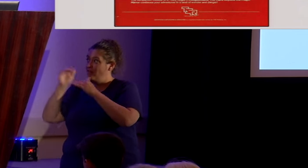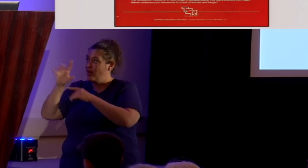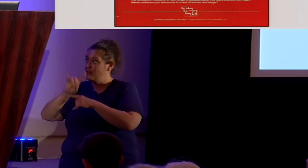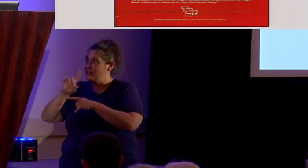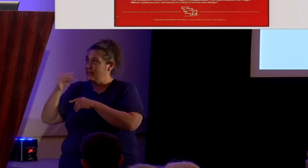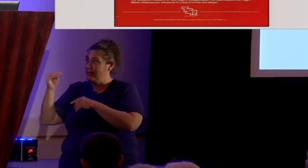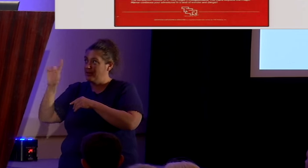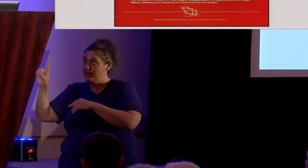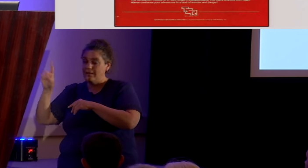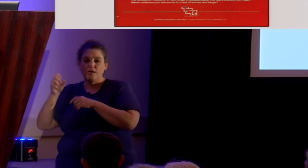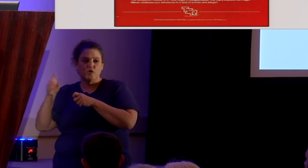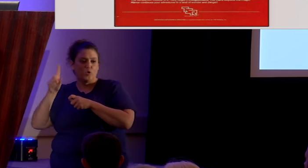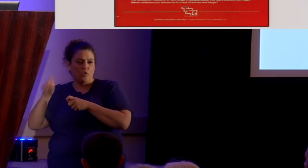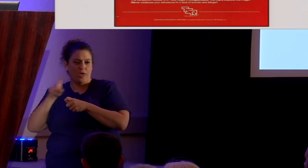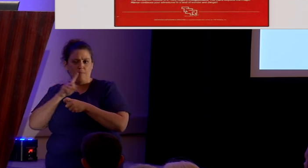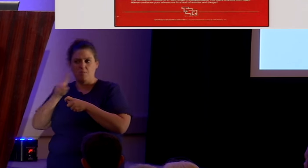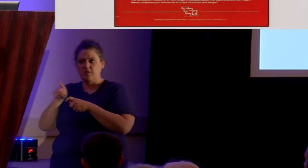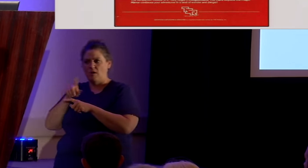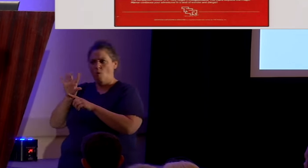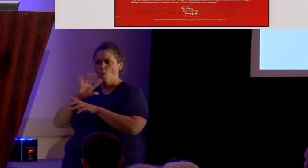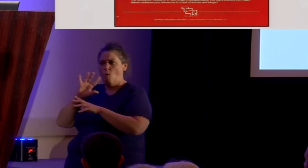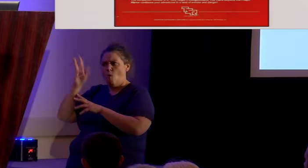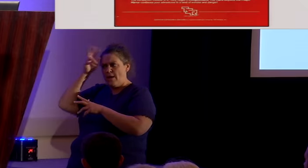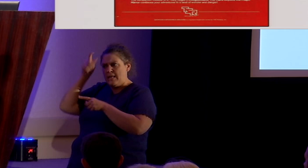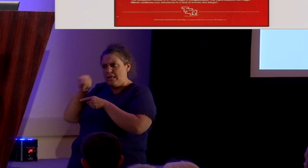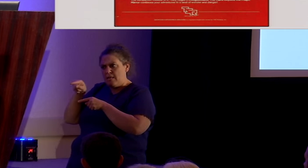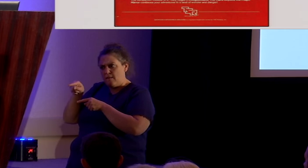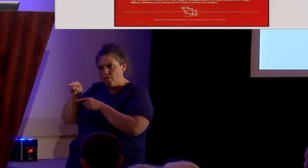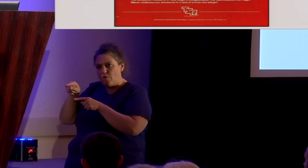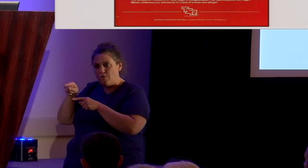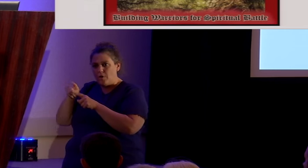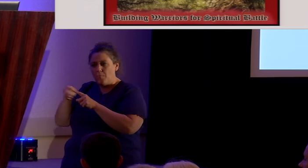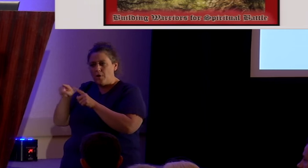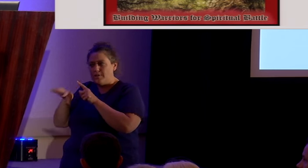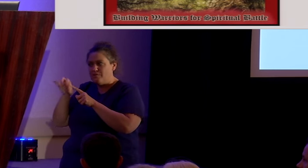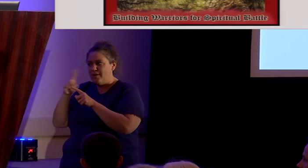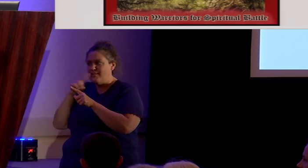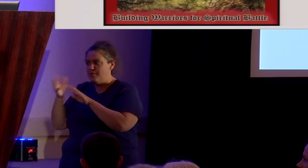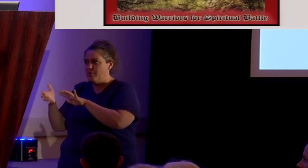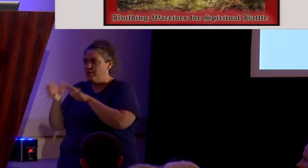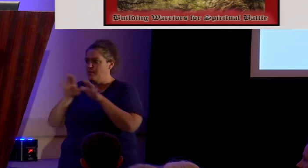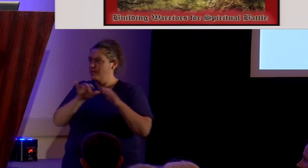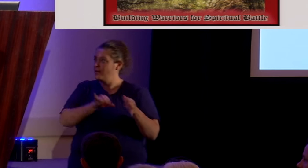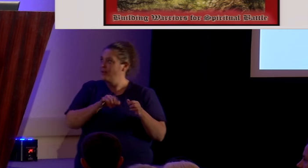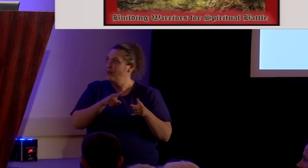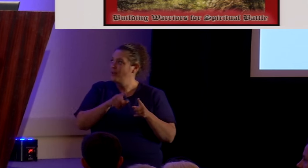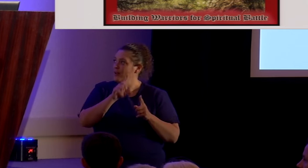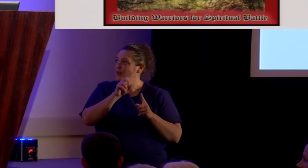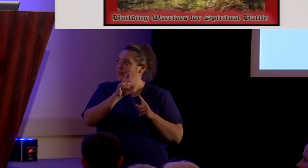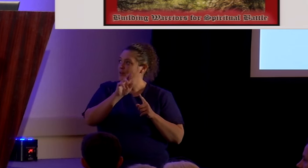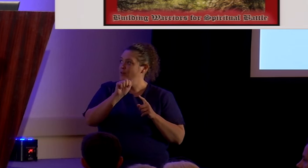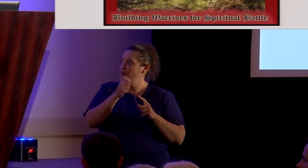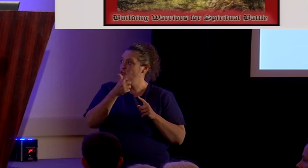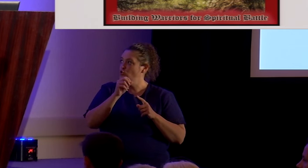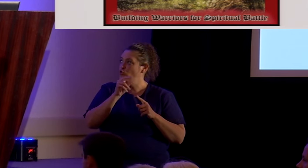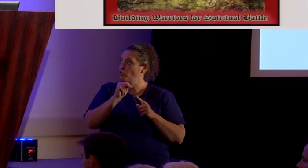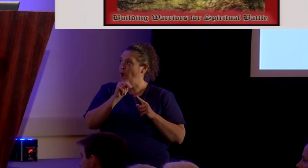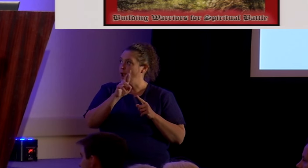enough that the church must condemn dungeons and dragons. Hey, let's make an alternative. Here's Dragon Raid.